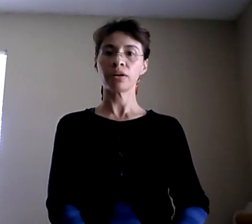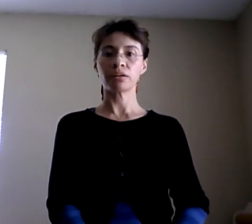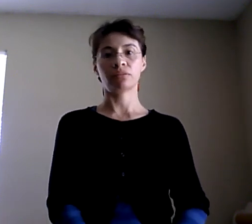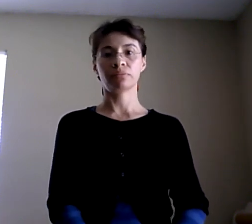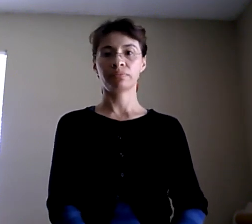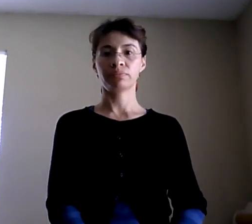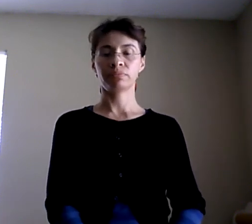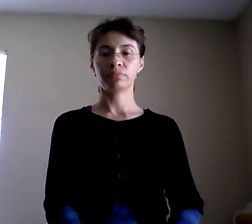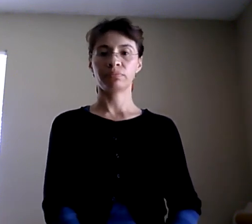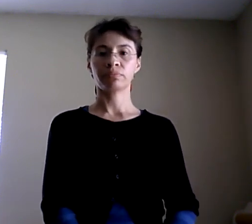fine.